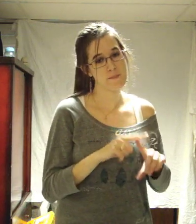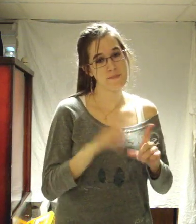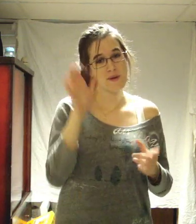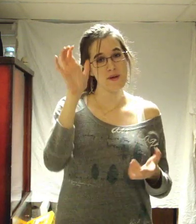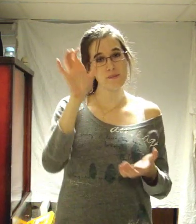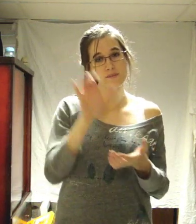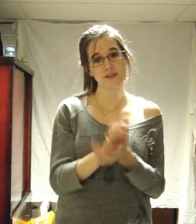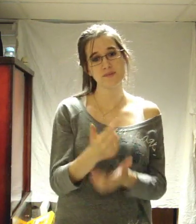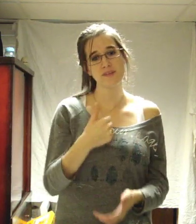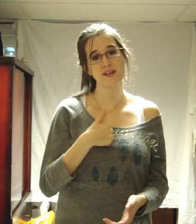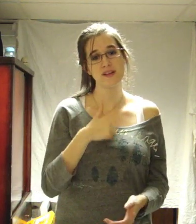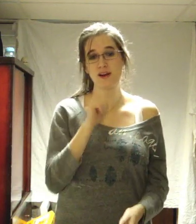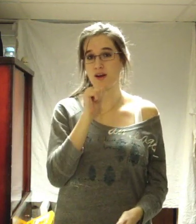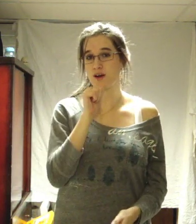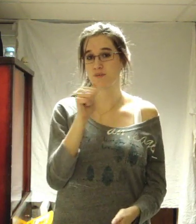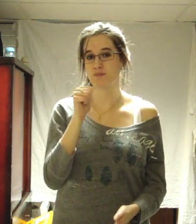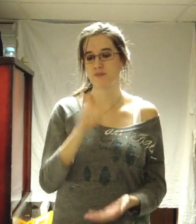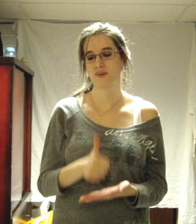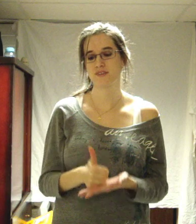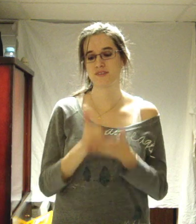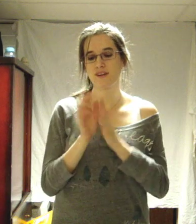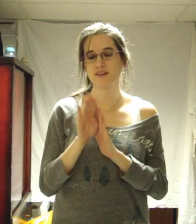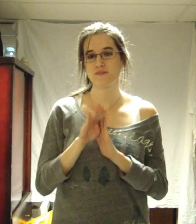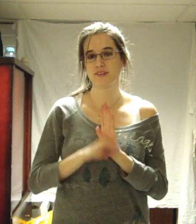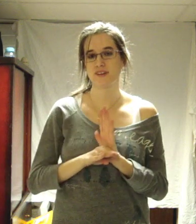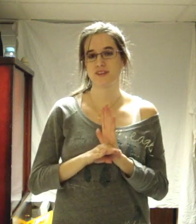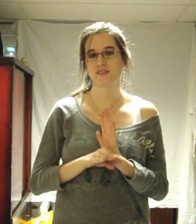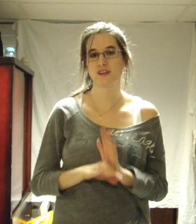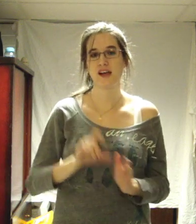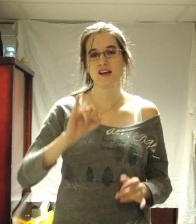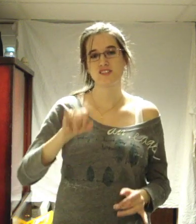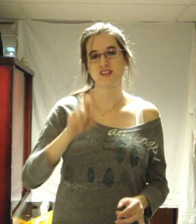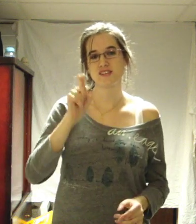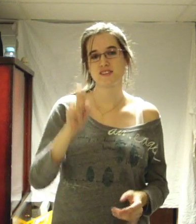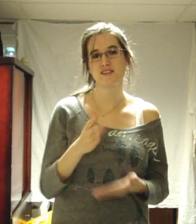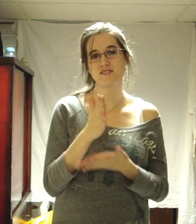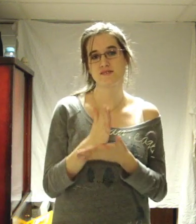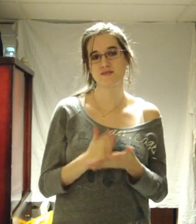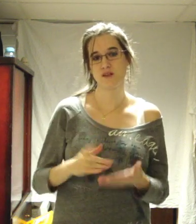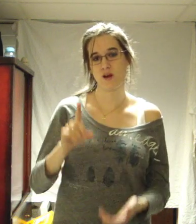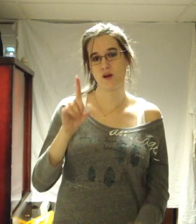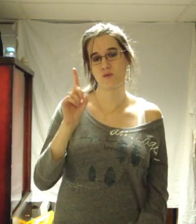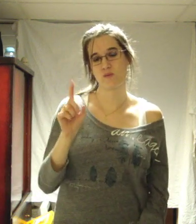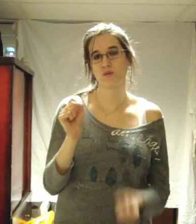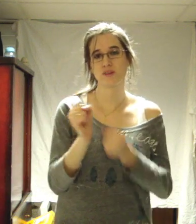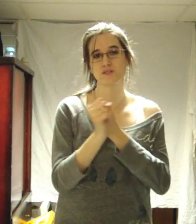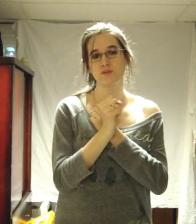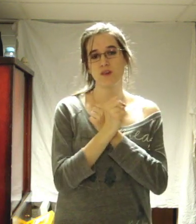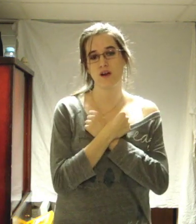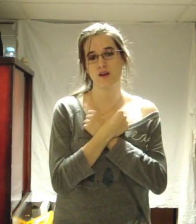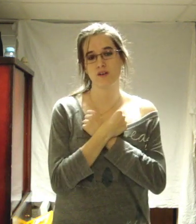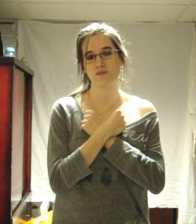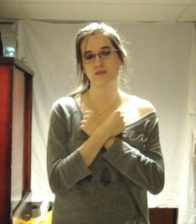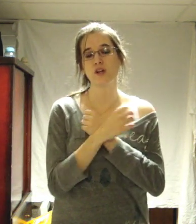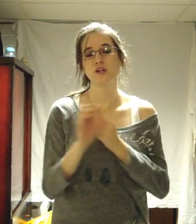But believe me, I'm not helpless I just need someone to love